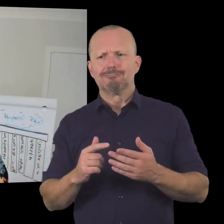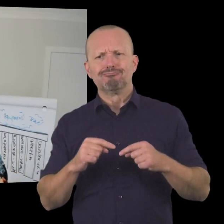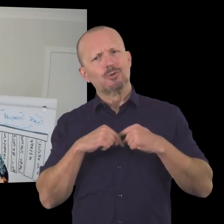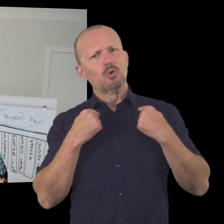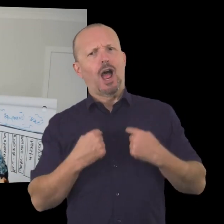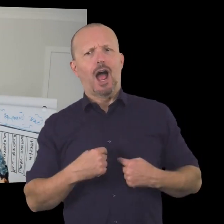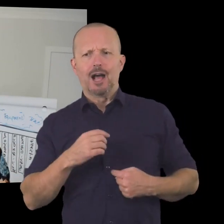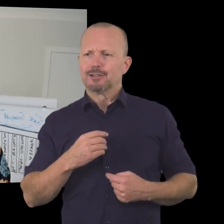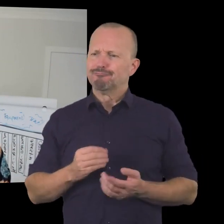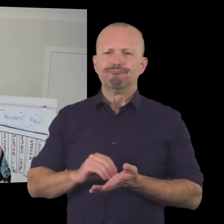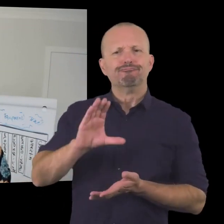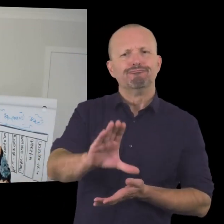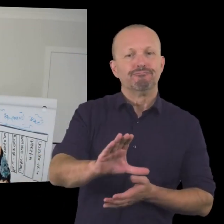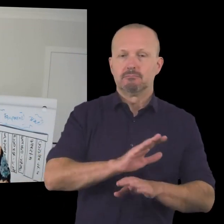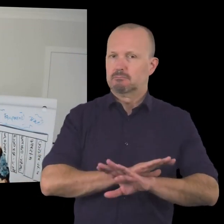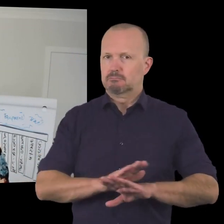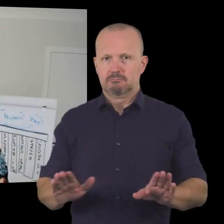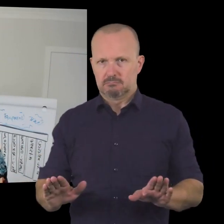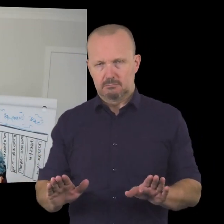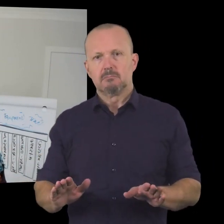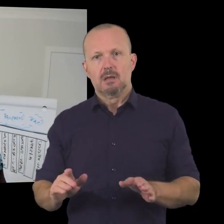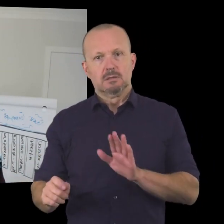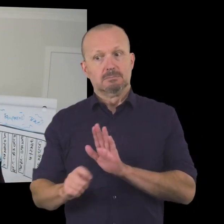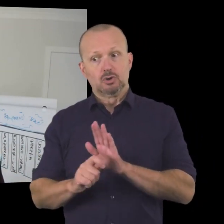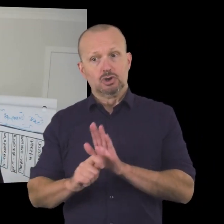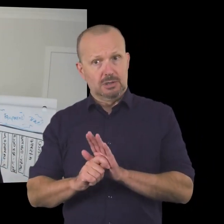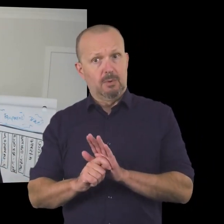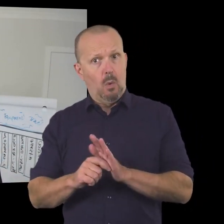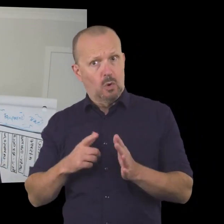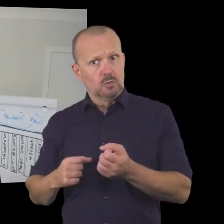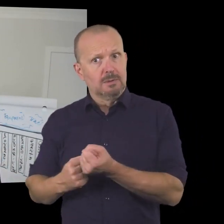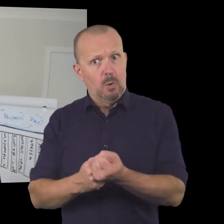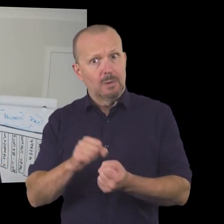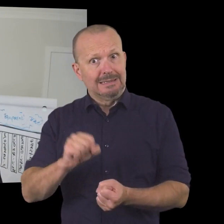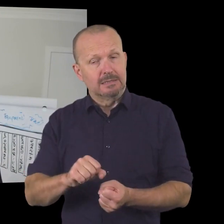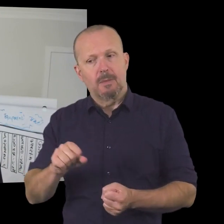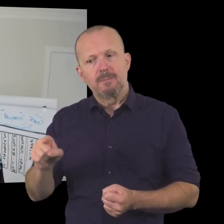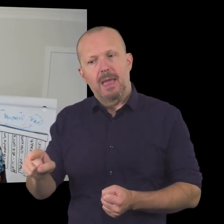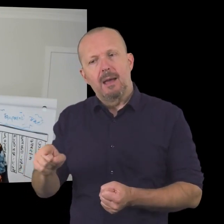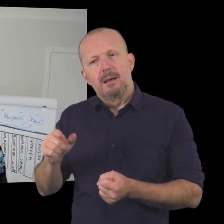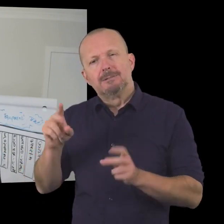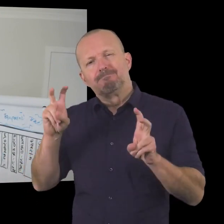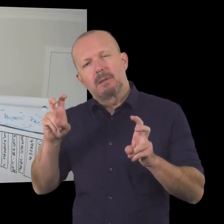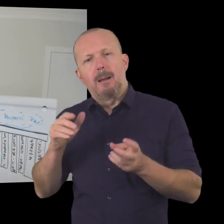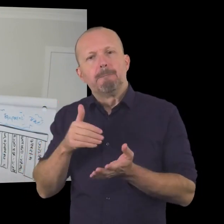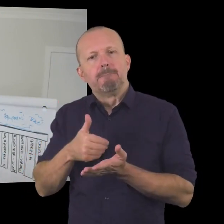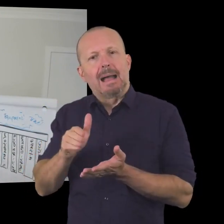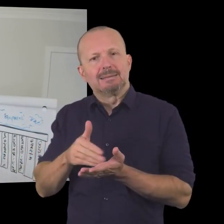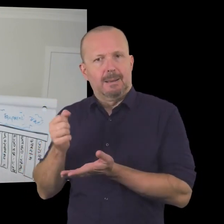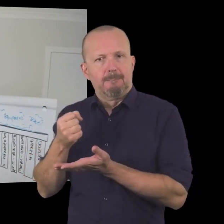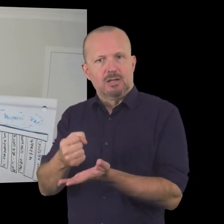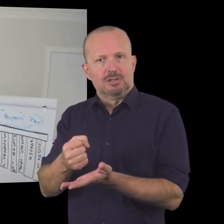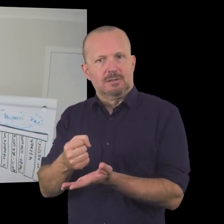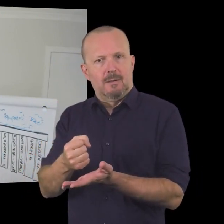decision sponsorship is a decision but made by a business to spend a portion of their